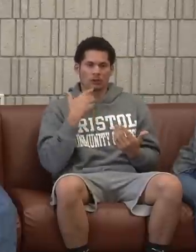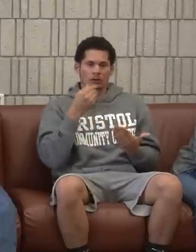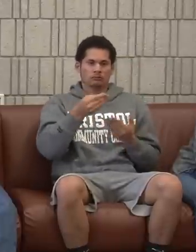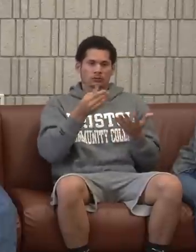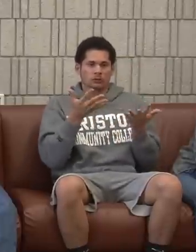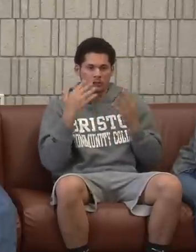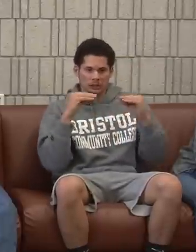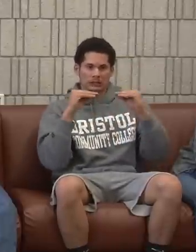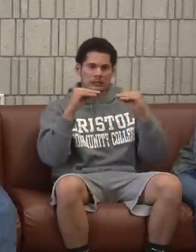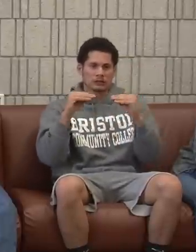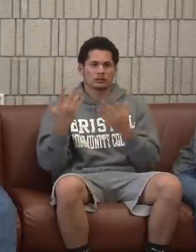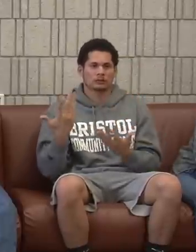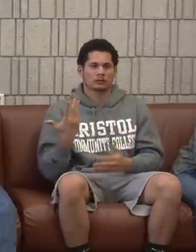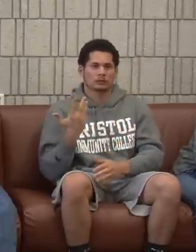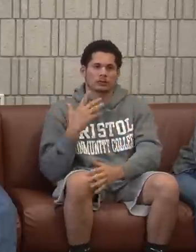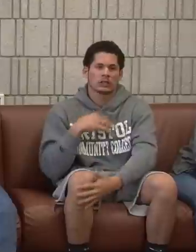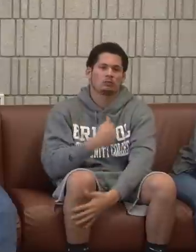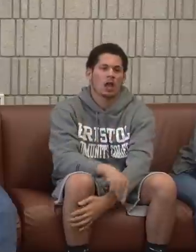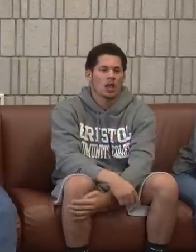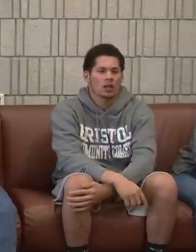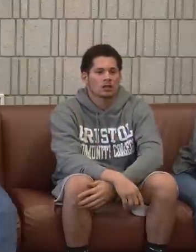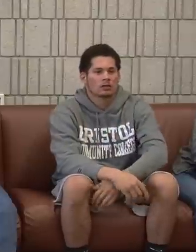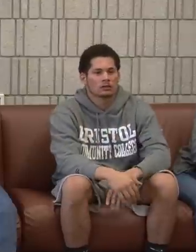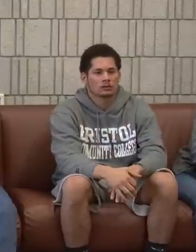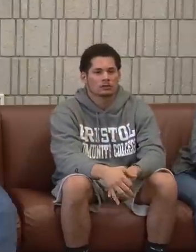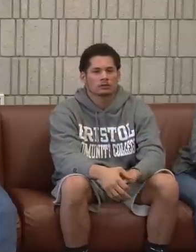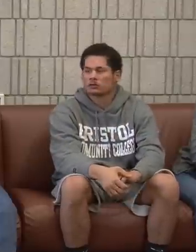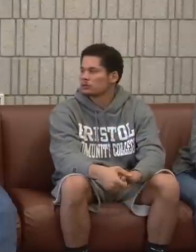continue coming up to me, I could continue teaching you some sign language.